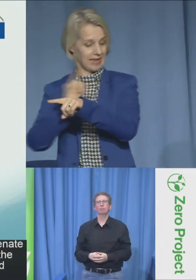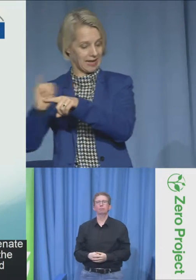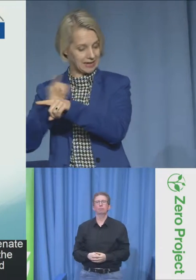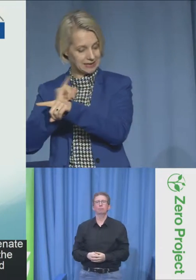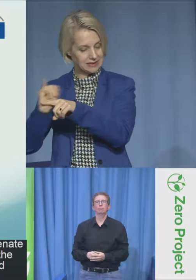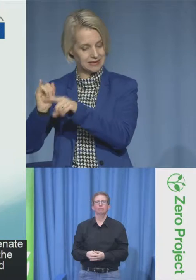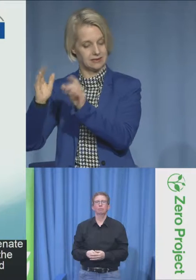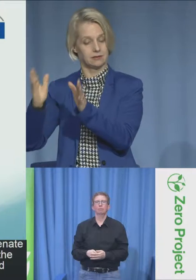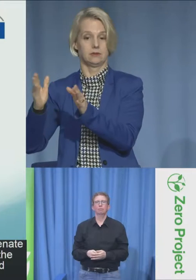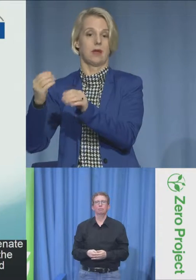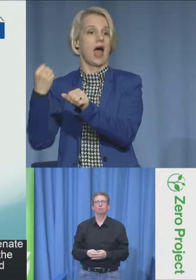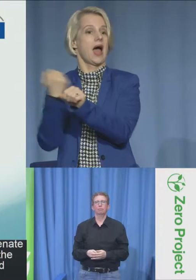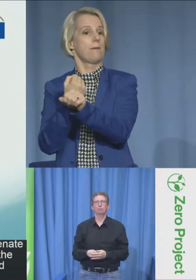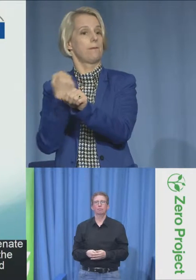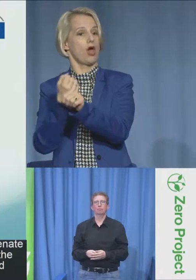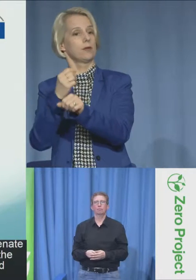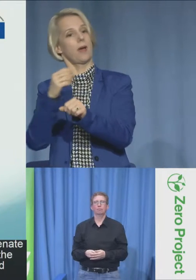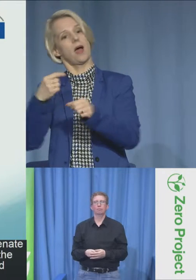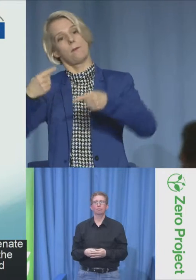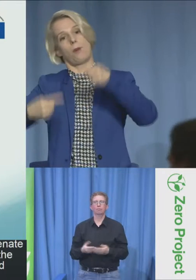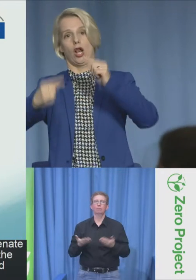or a trainee or intern.